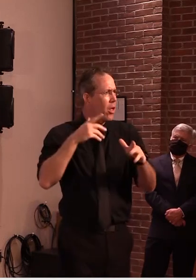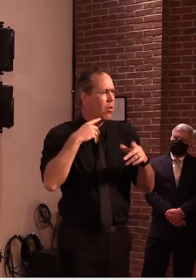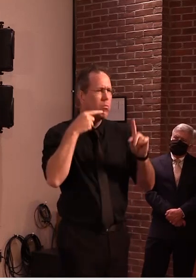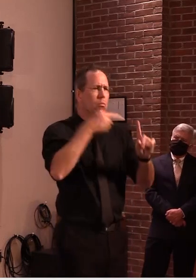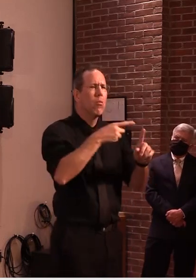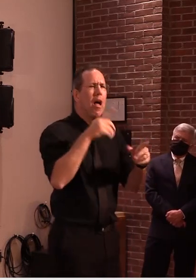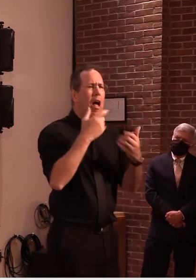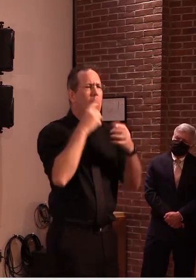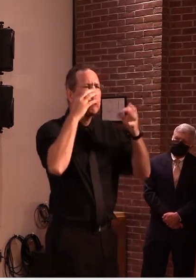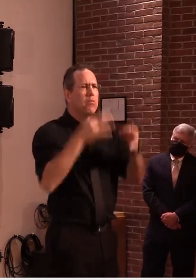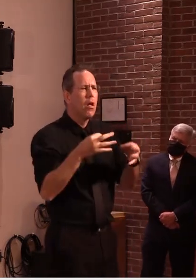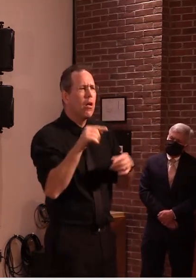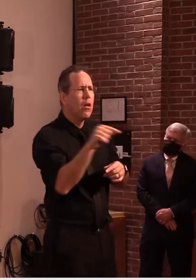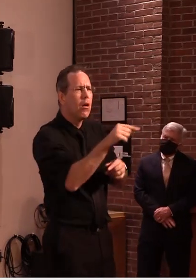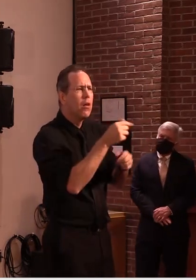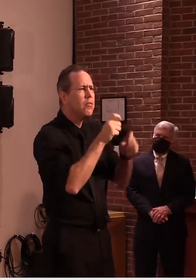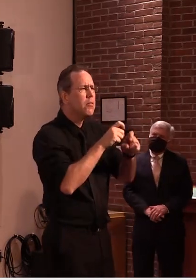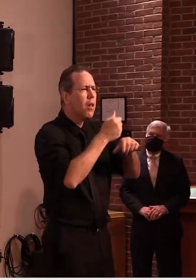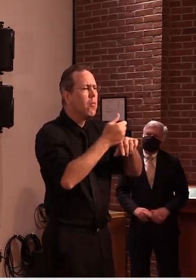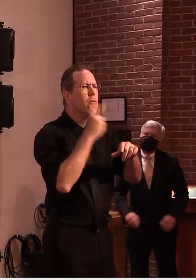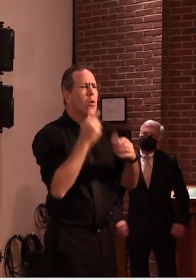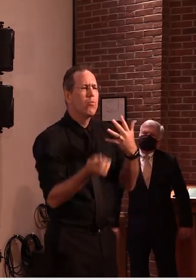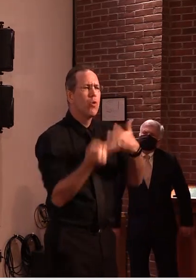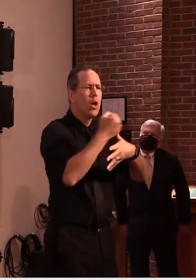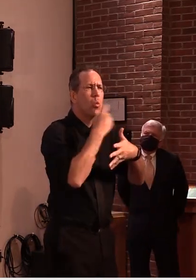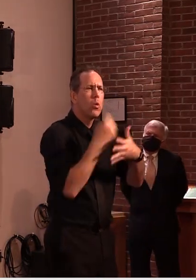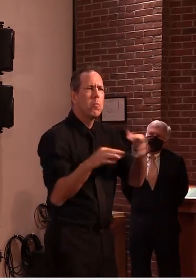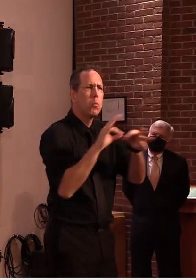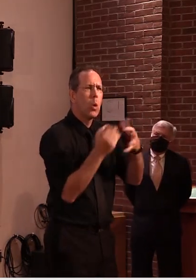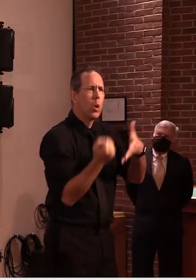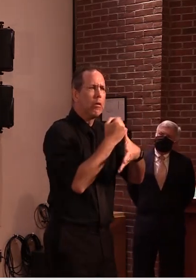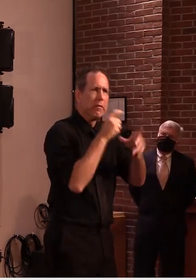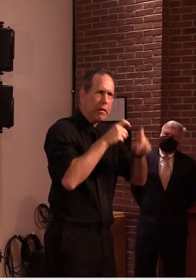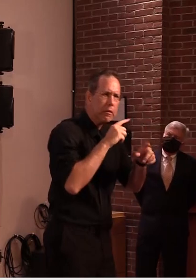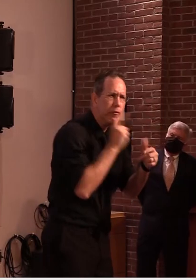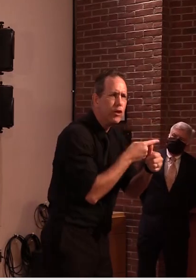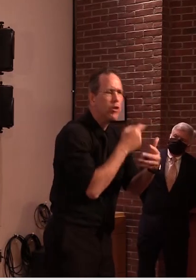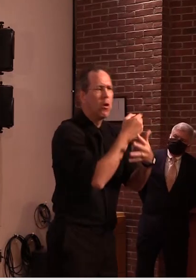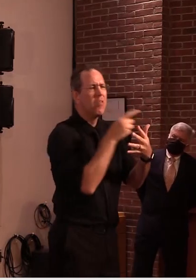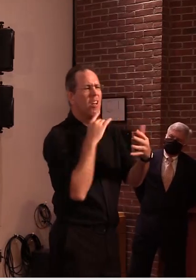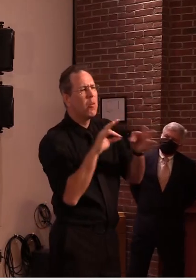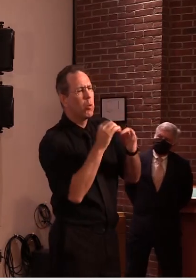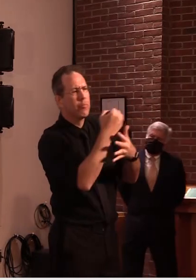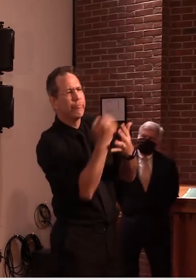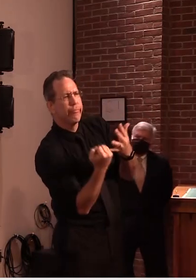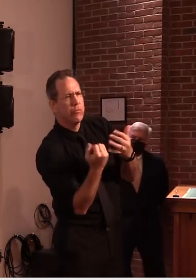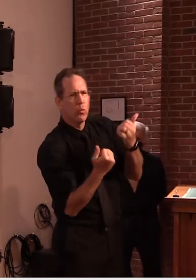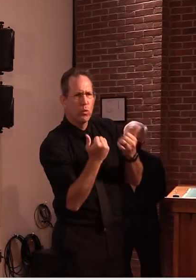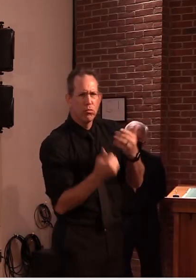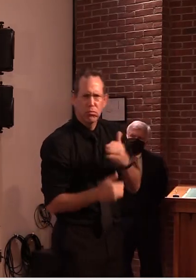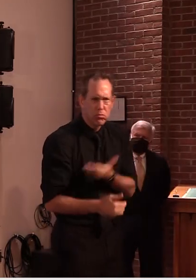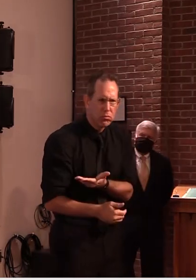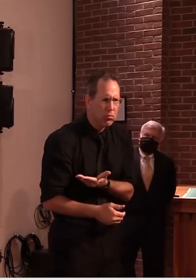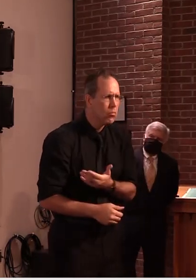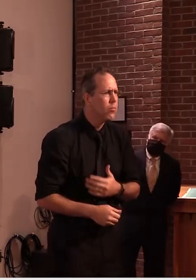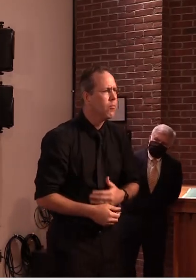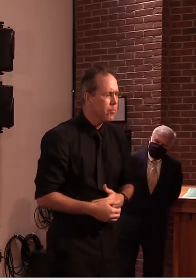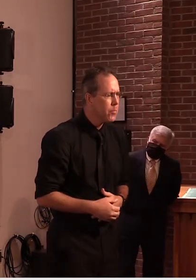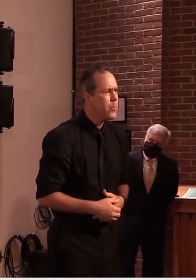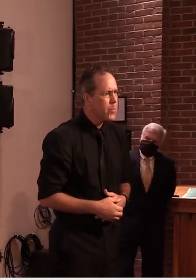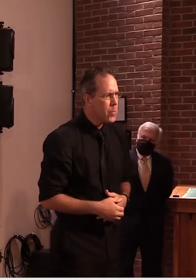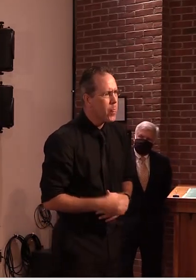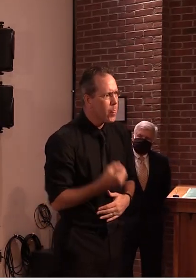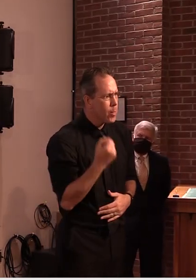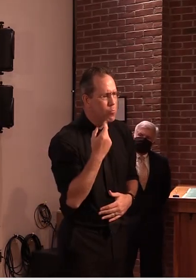scheduled pop-up sites if you will and some of them are actually uh purposefully scheduled because there's an outbreak in an area